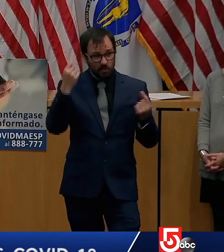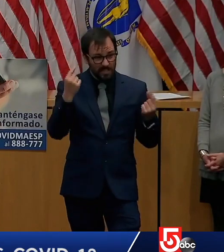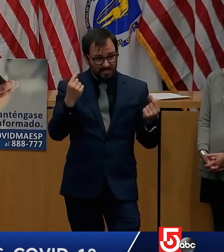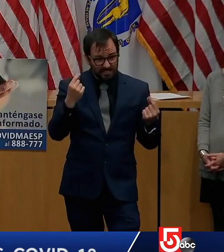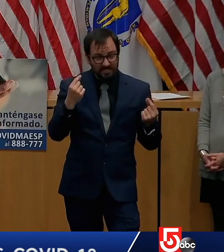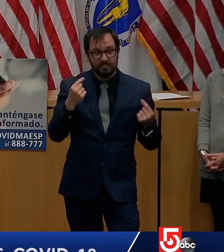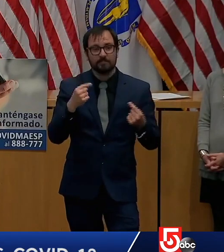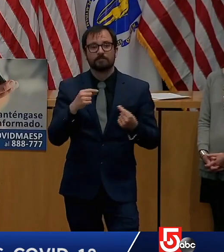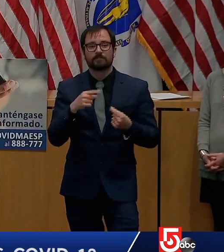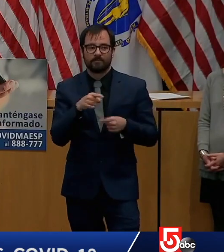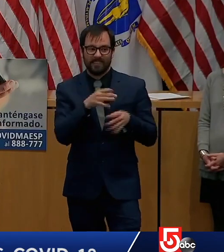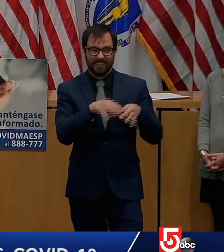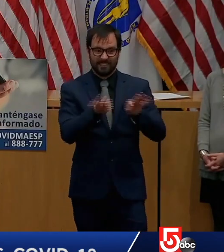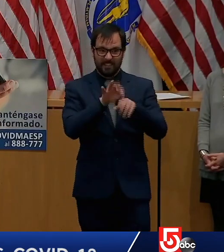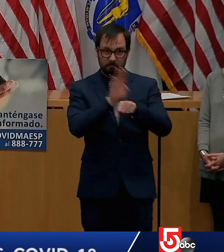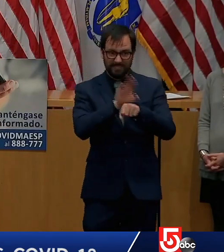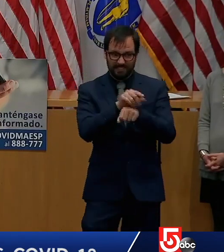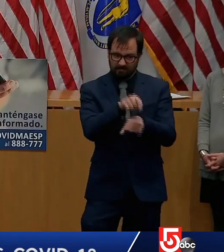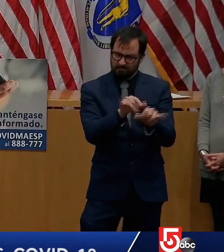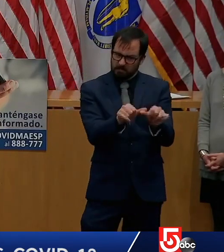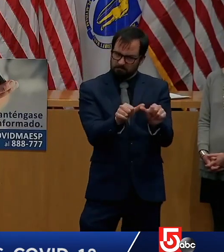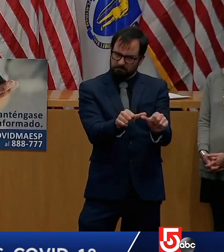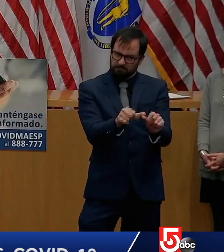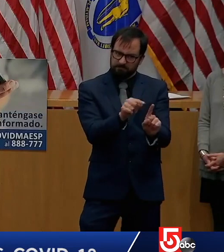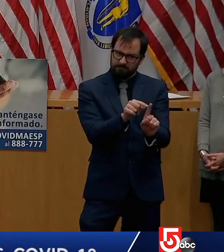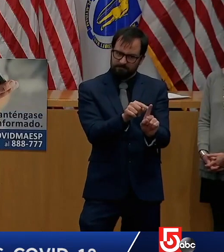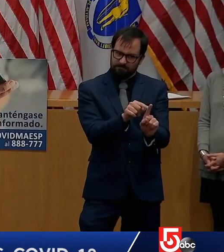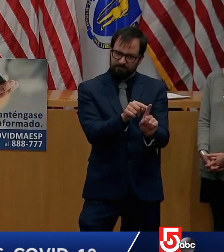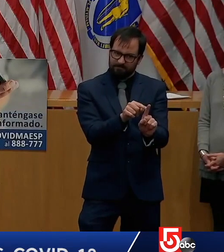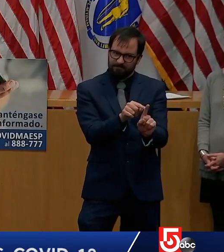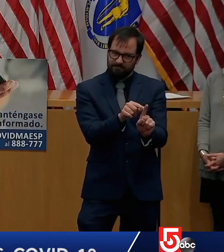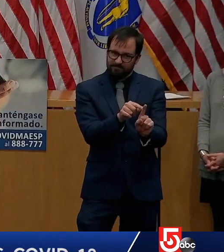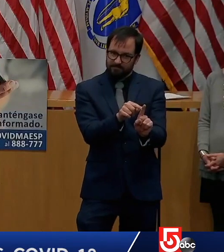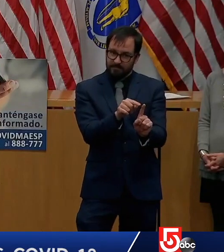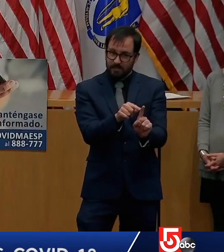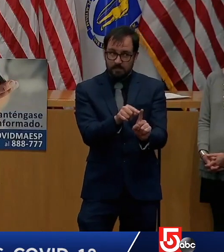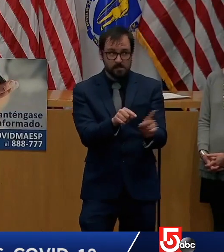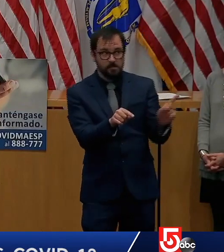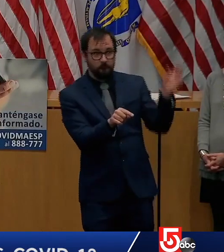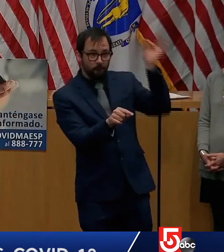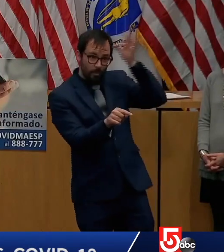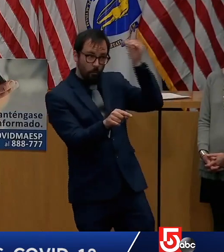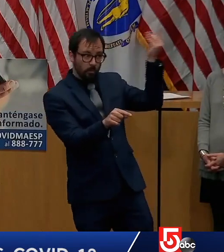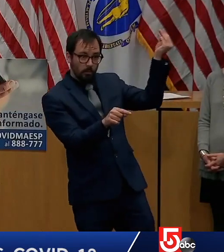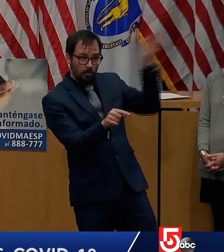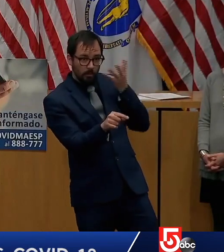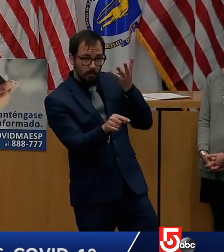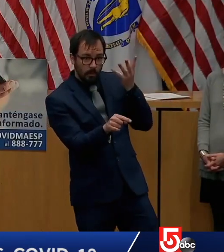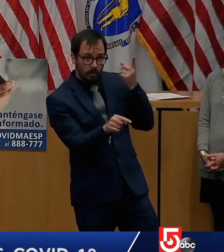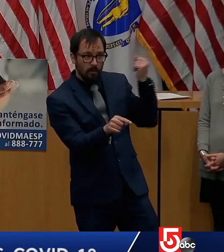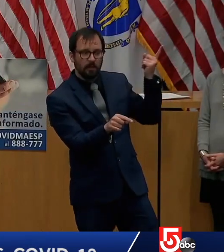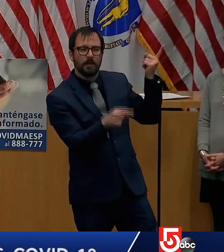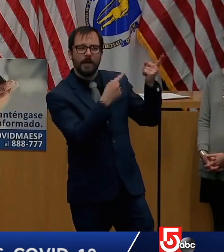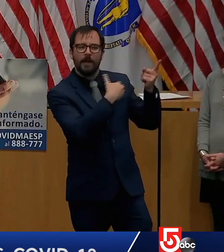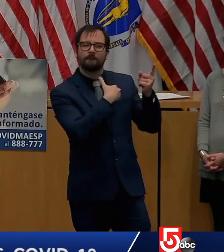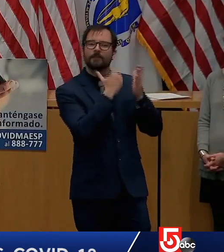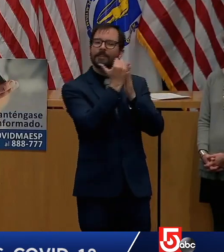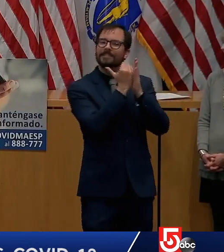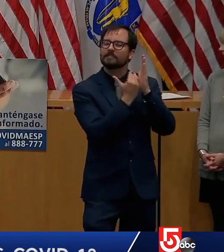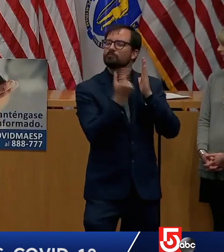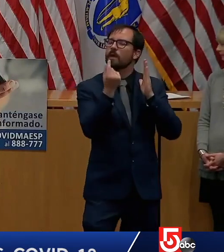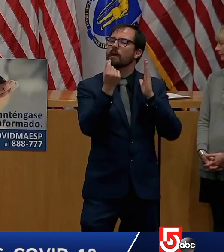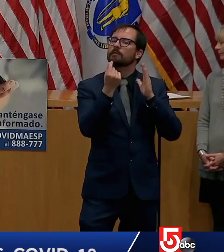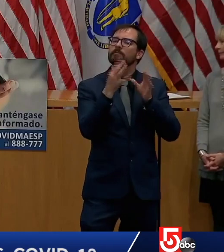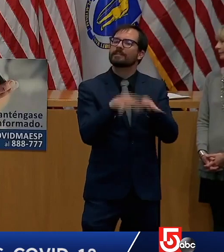determined what they felt was essential in a pandemic. And those essential businesses were